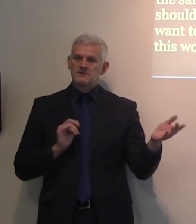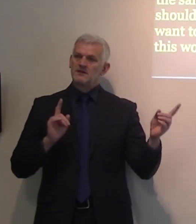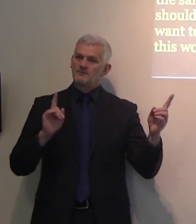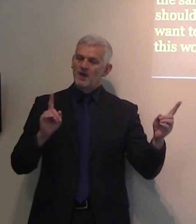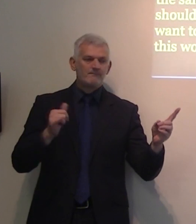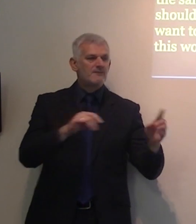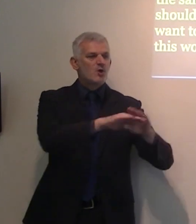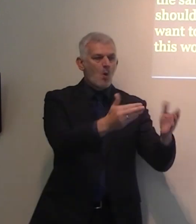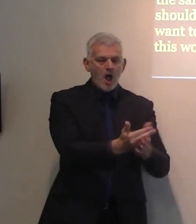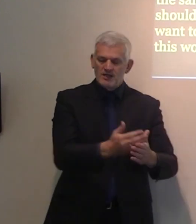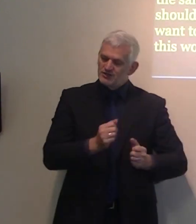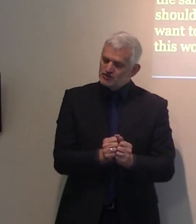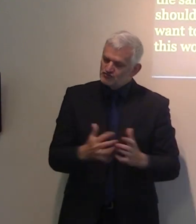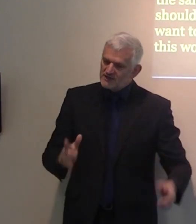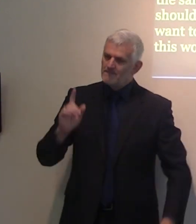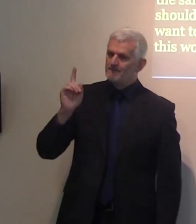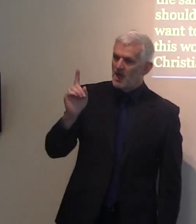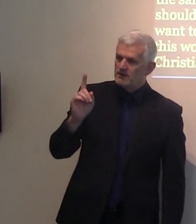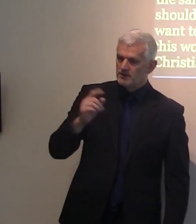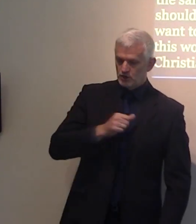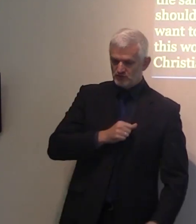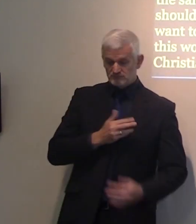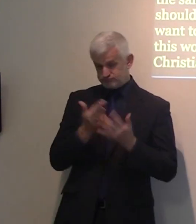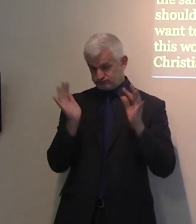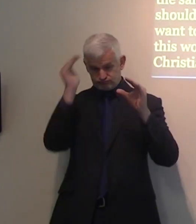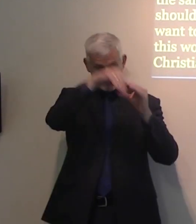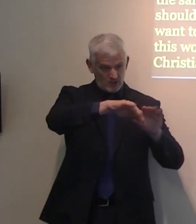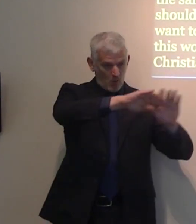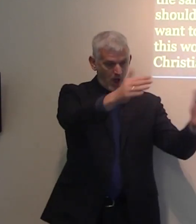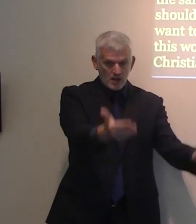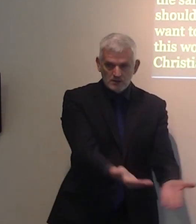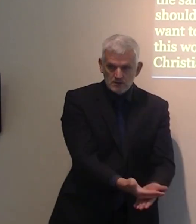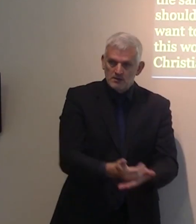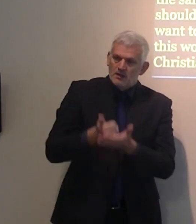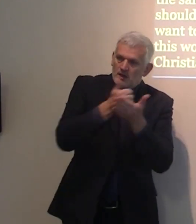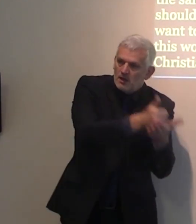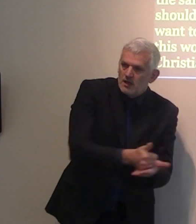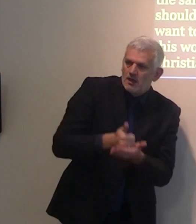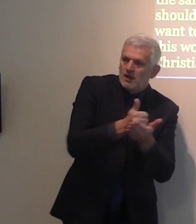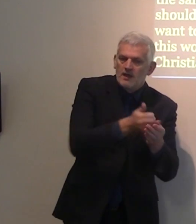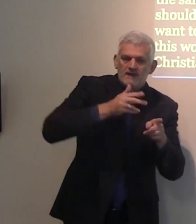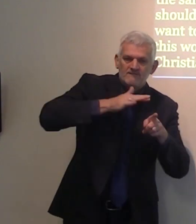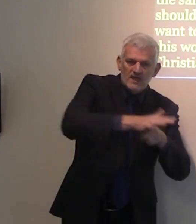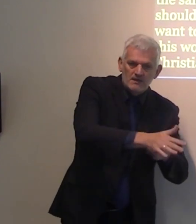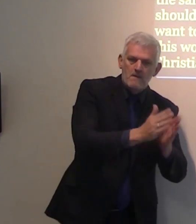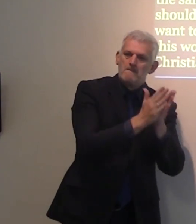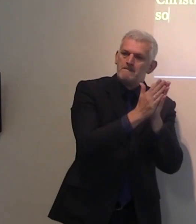is just awesome. The laws, the literature, the modernity, every domain,